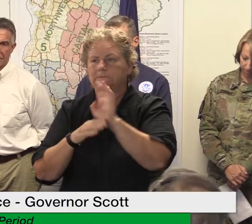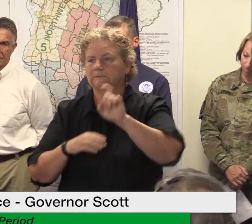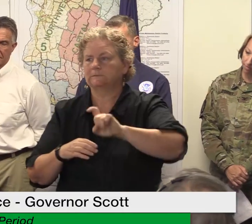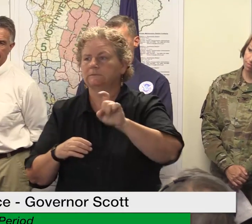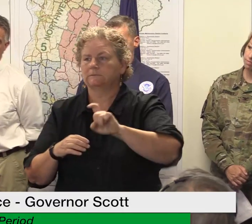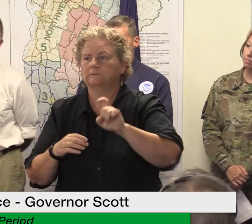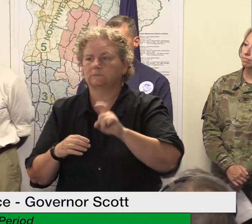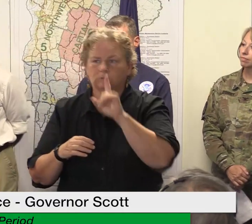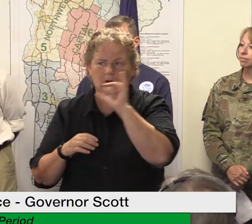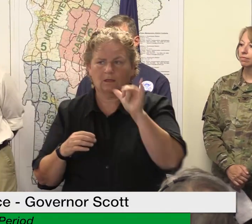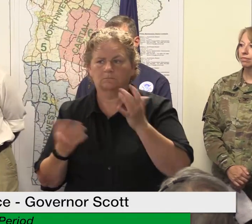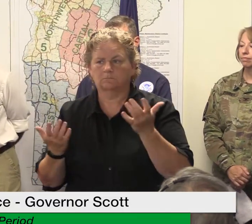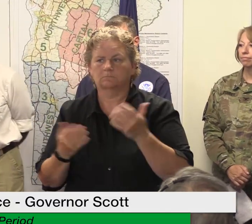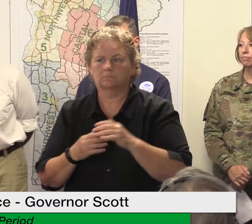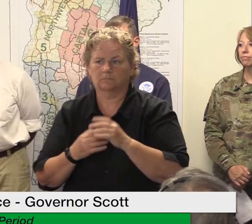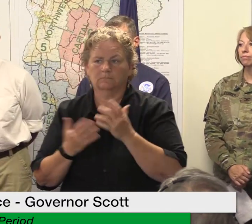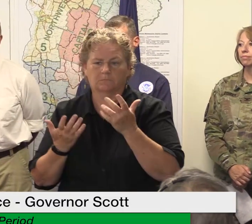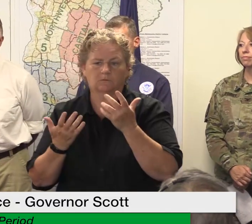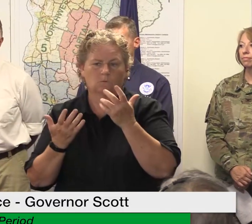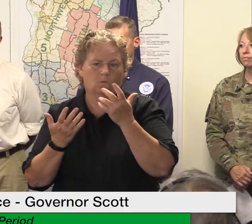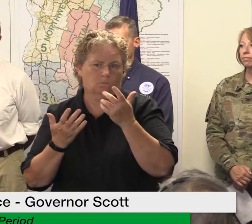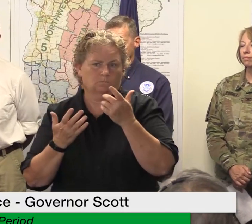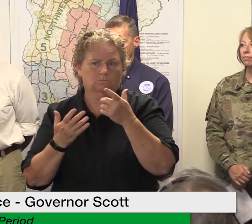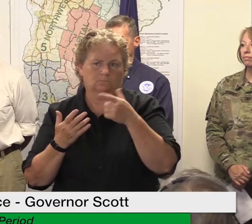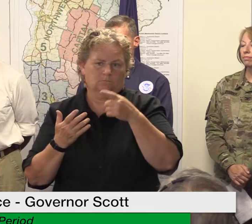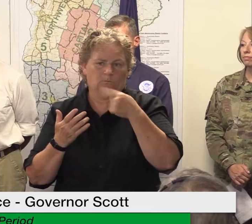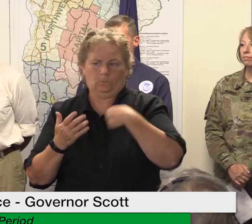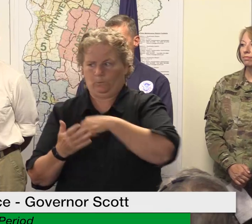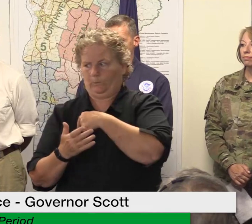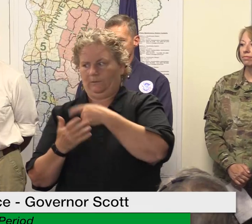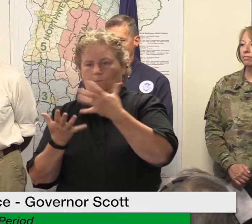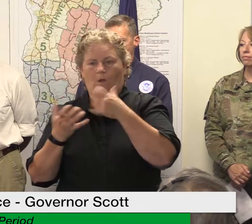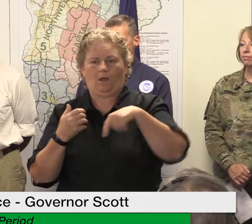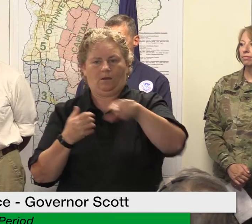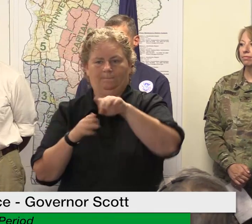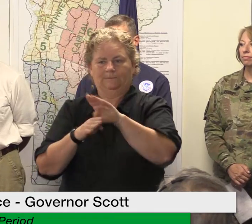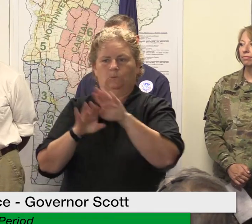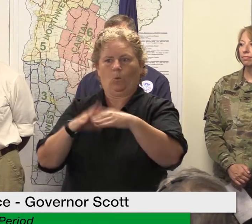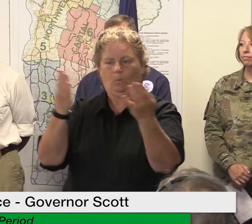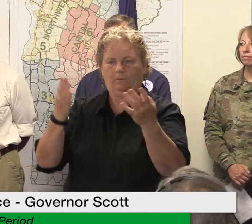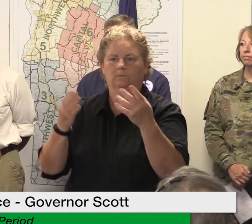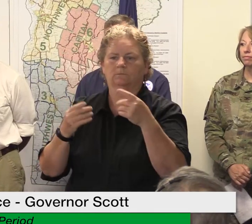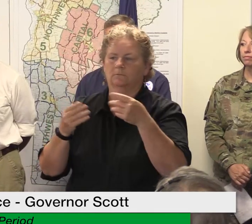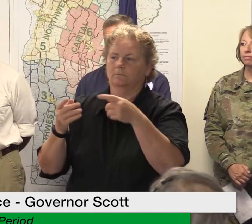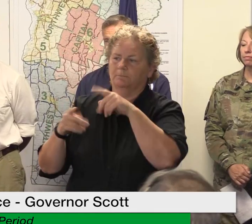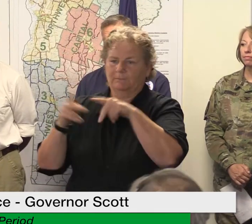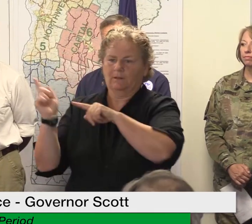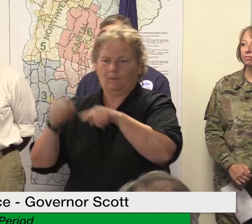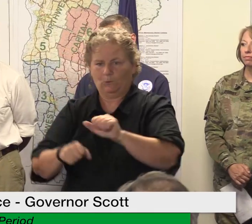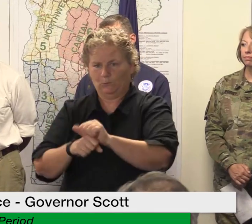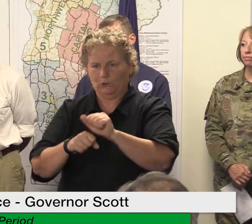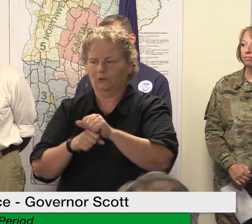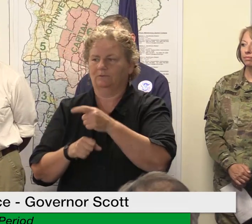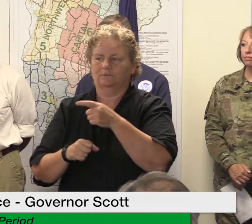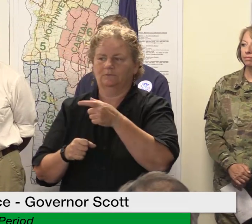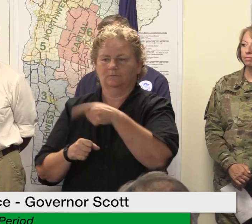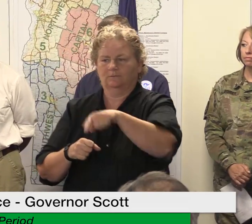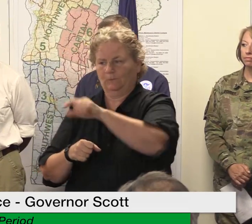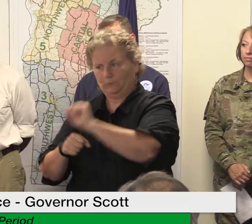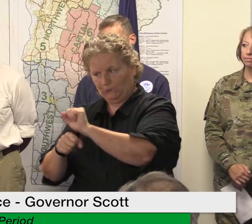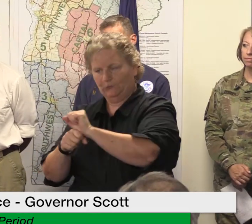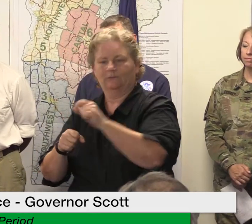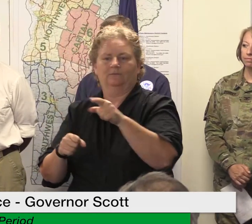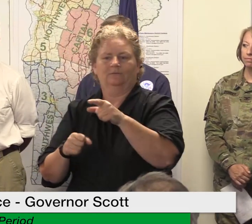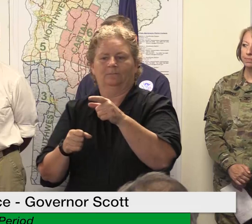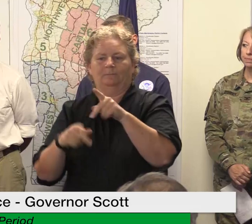that because to your point i wouldn't want to be um having to to do this again in you know a year or five years or ten